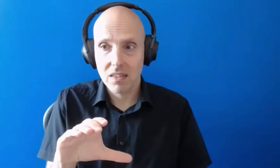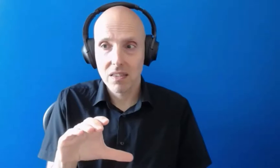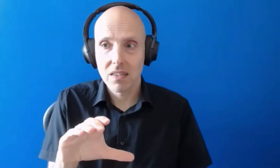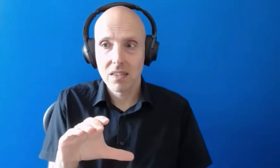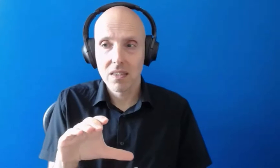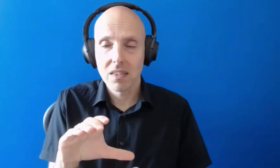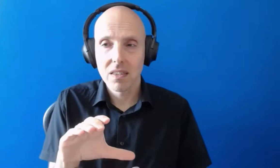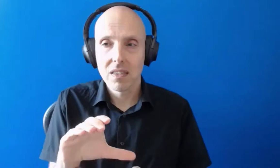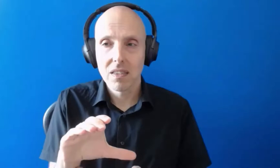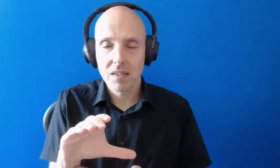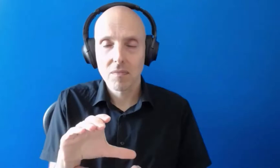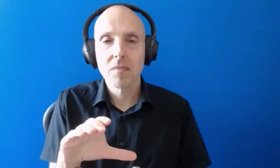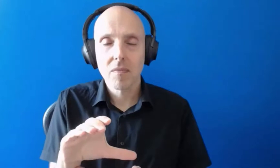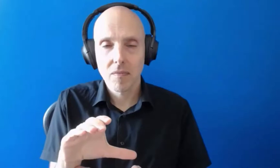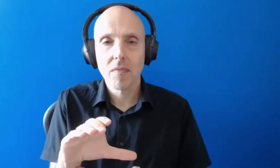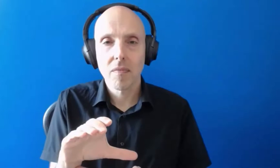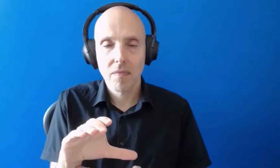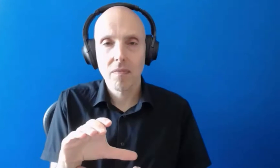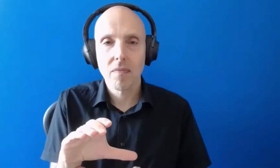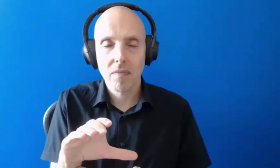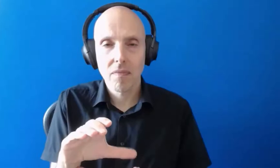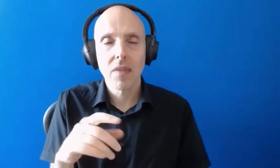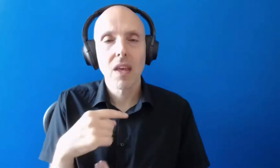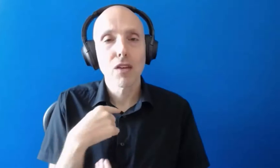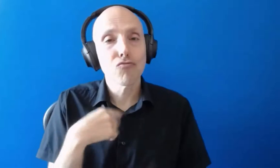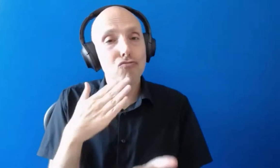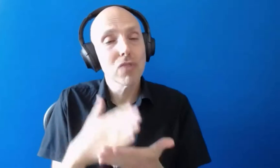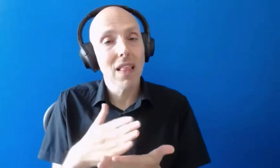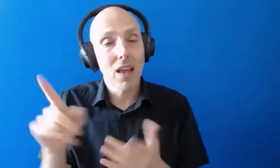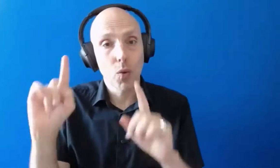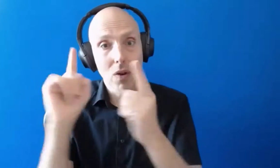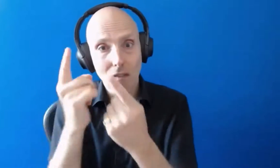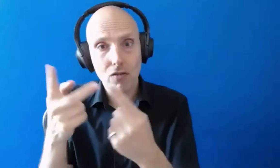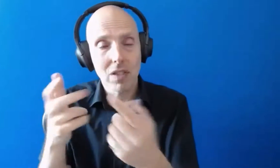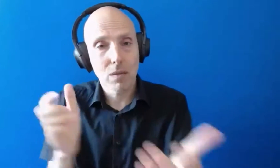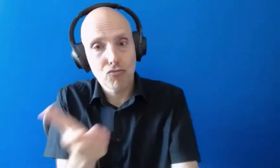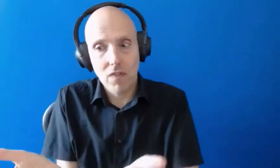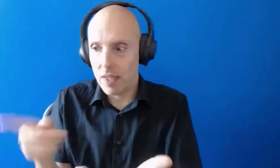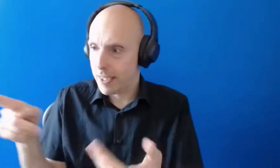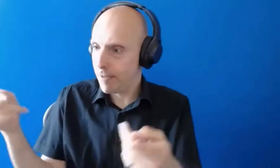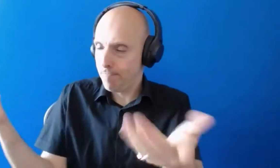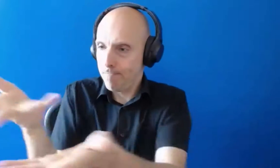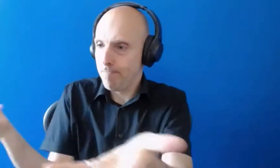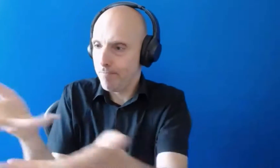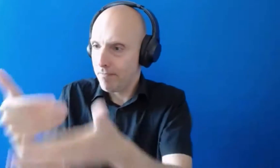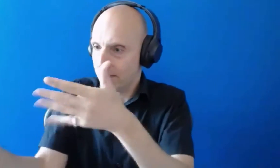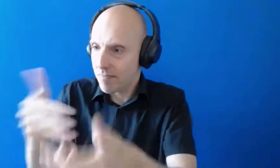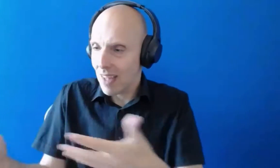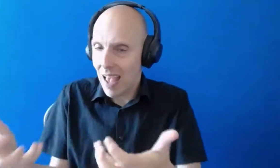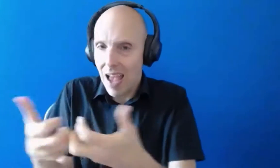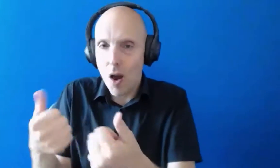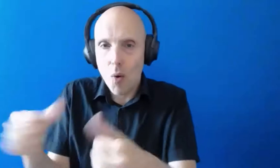would be for the the universities um and the providers to sort of determine how that would work okay